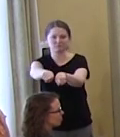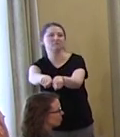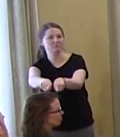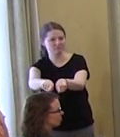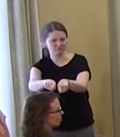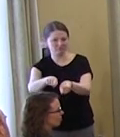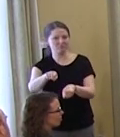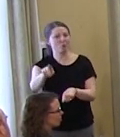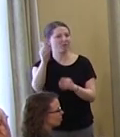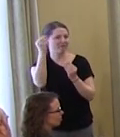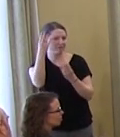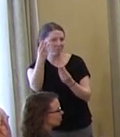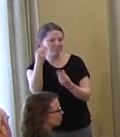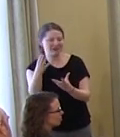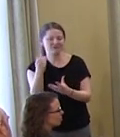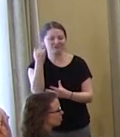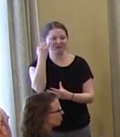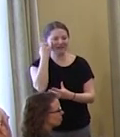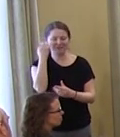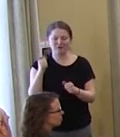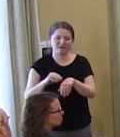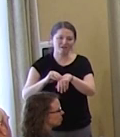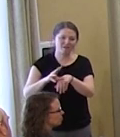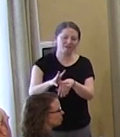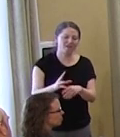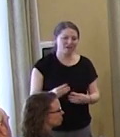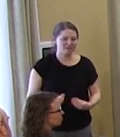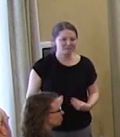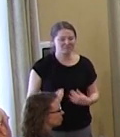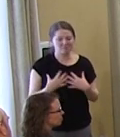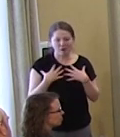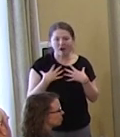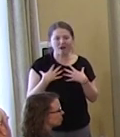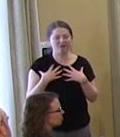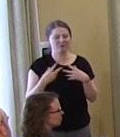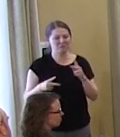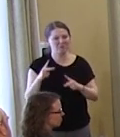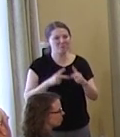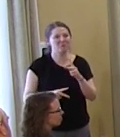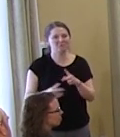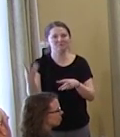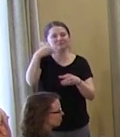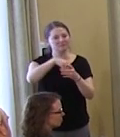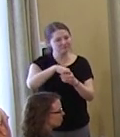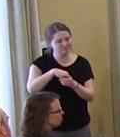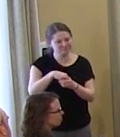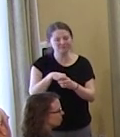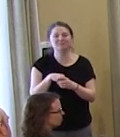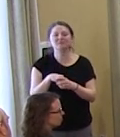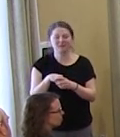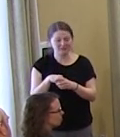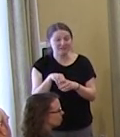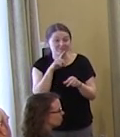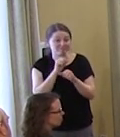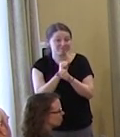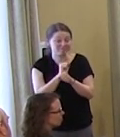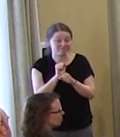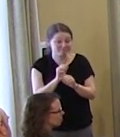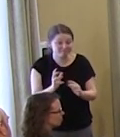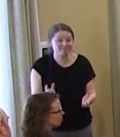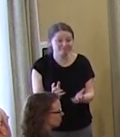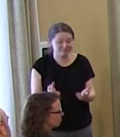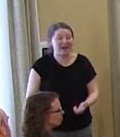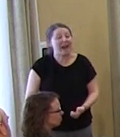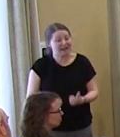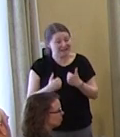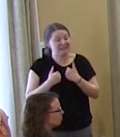with what you're saying. If only we can inspire, it becomes more than aspirational, but we can inspire people to actually live